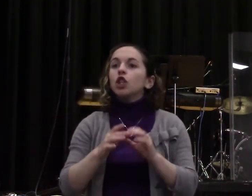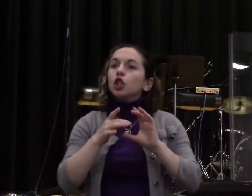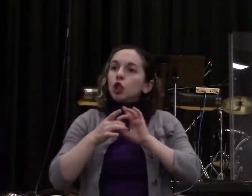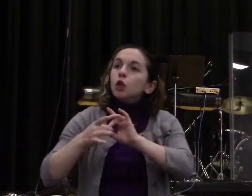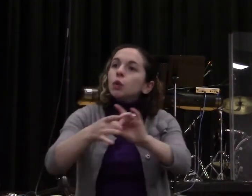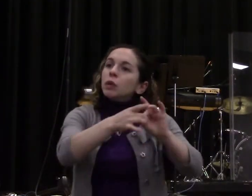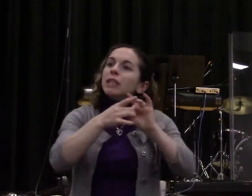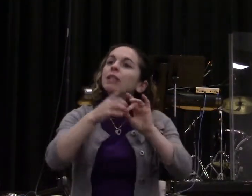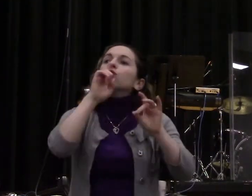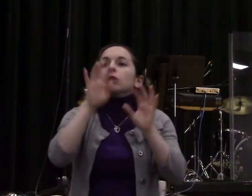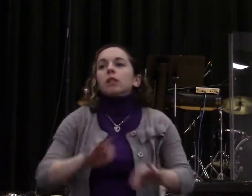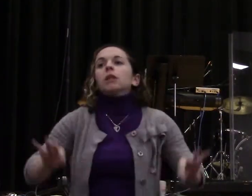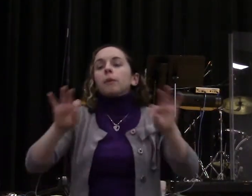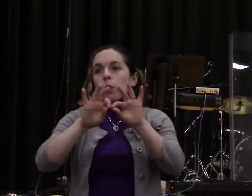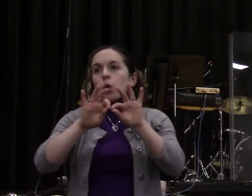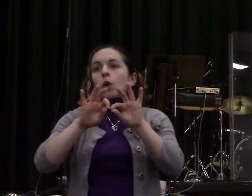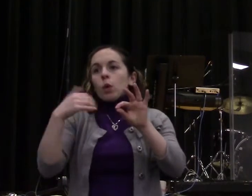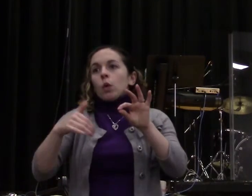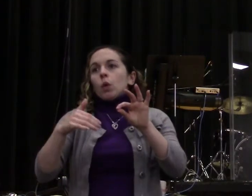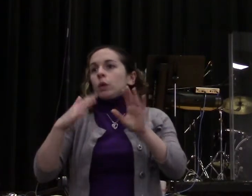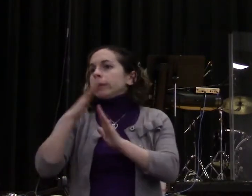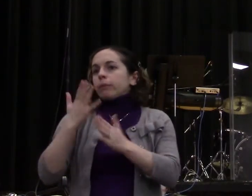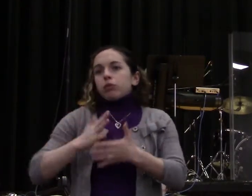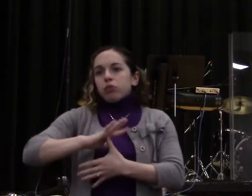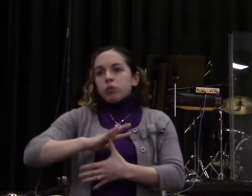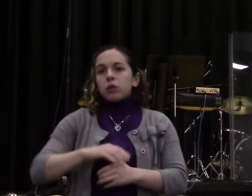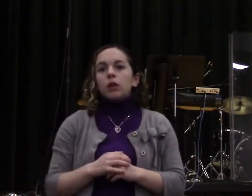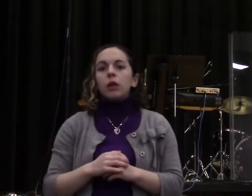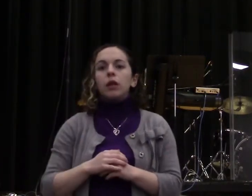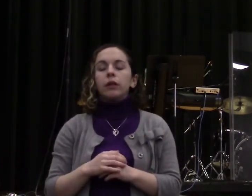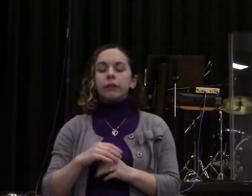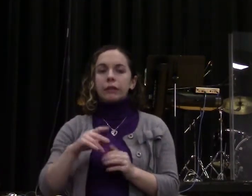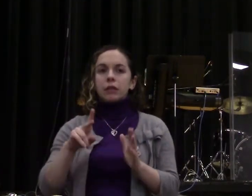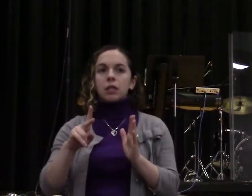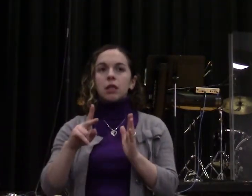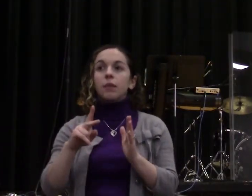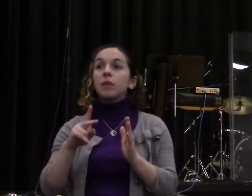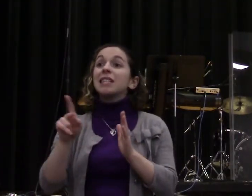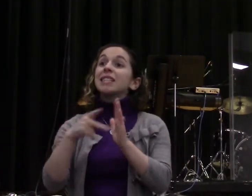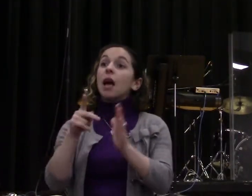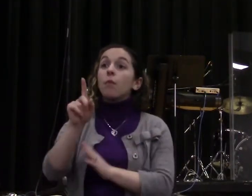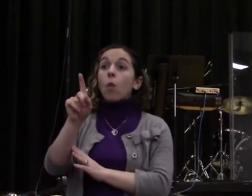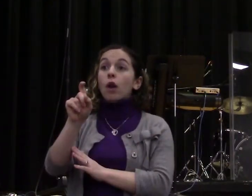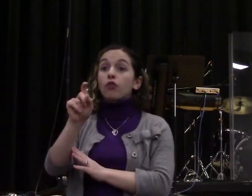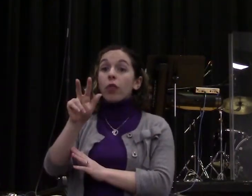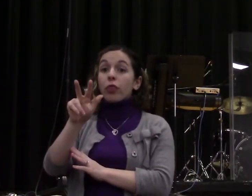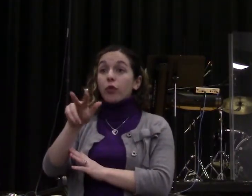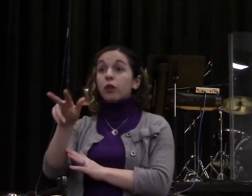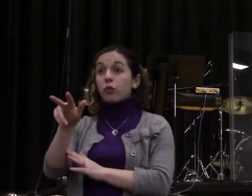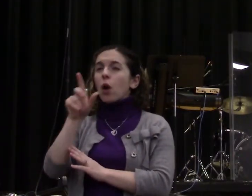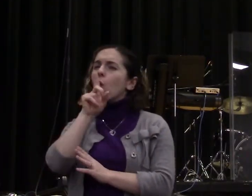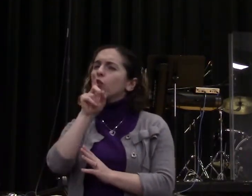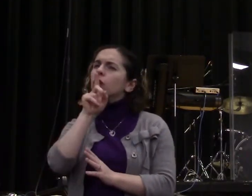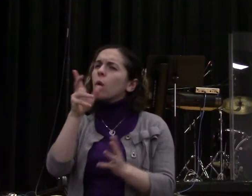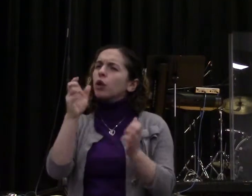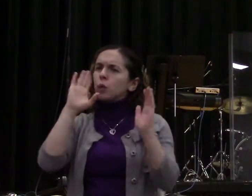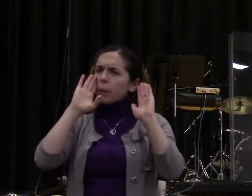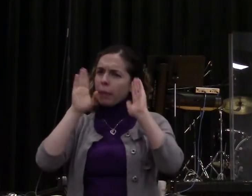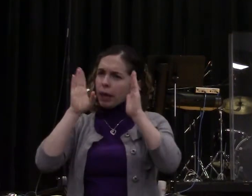from David, the psalm. Psalm 133. And I'd like you to pay very careful attention to the terminology and the illustrations